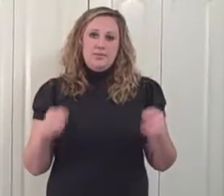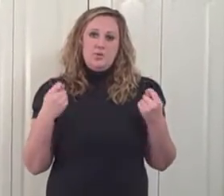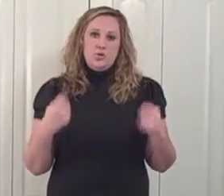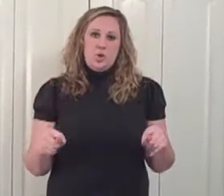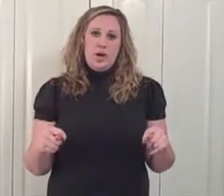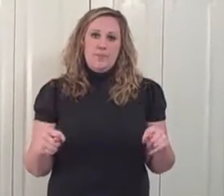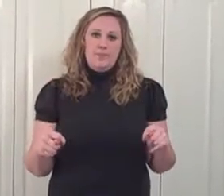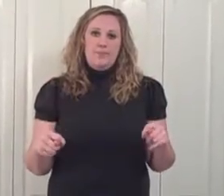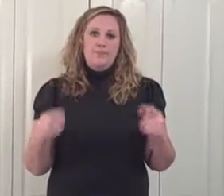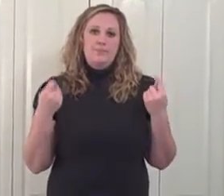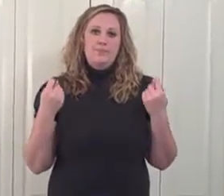Toy.